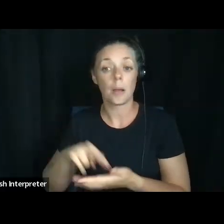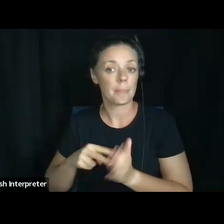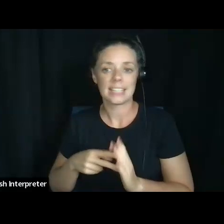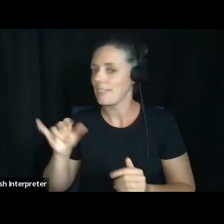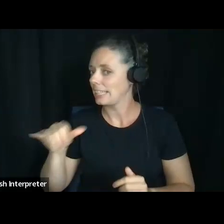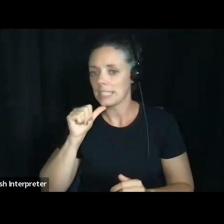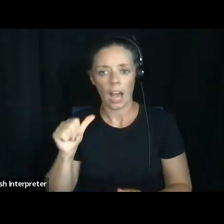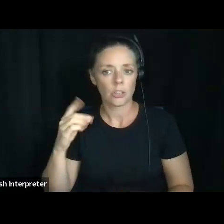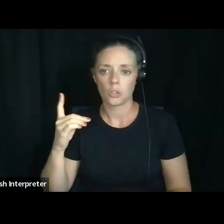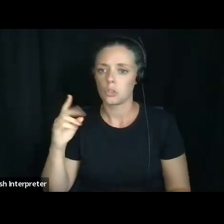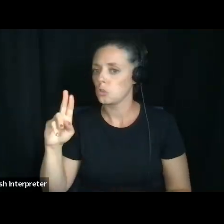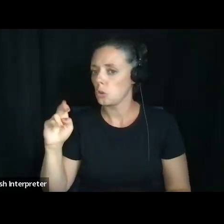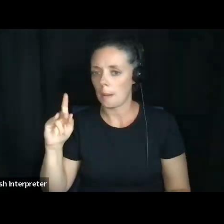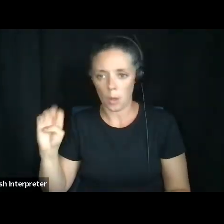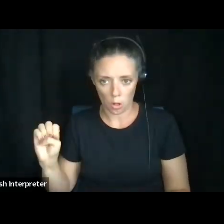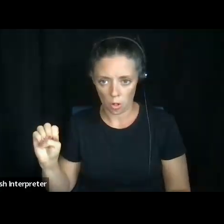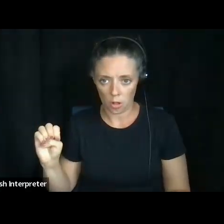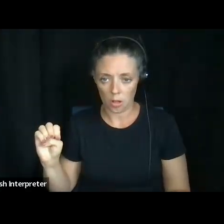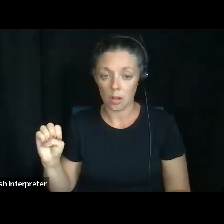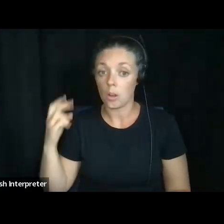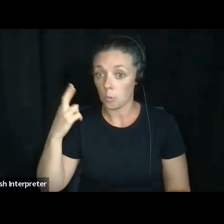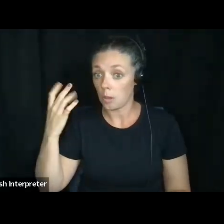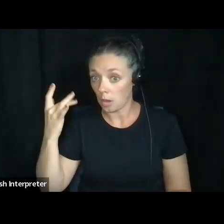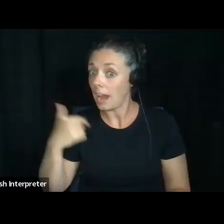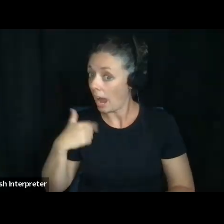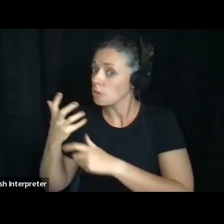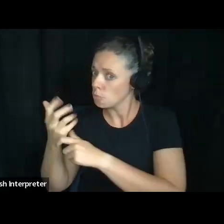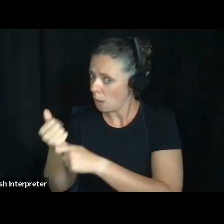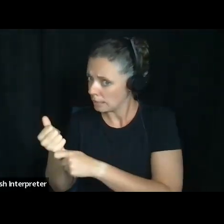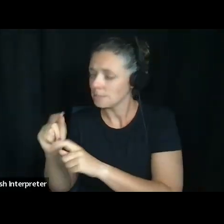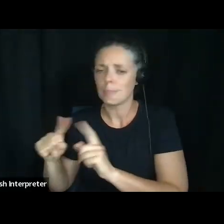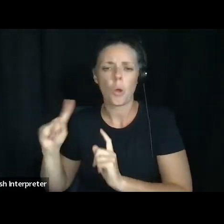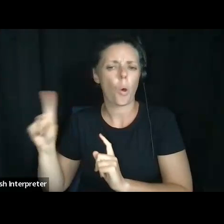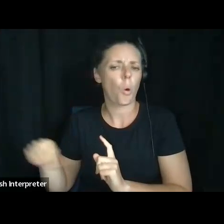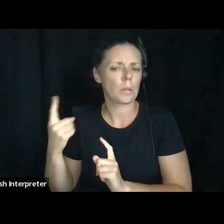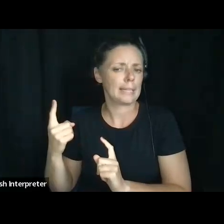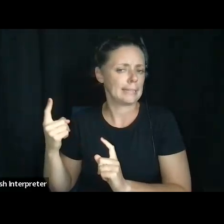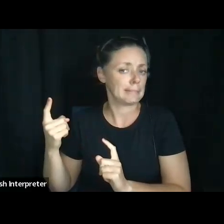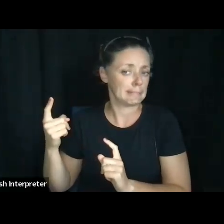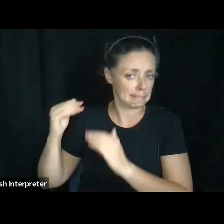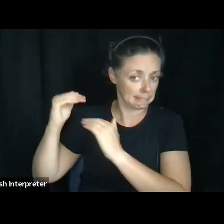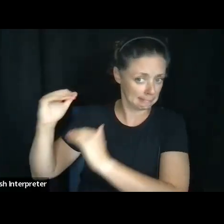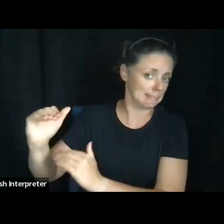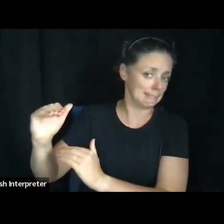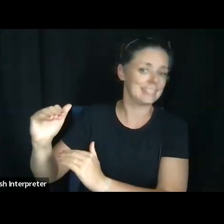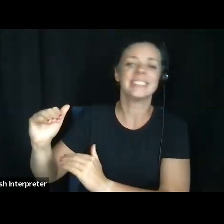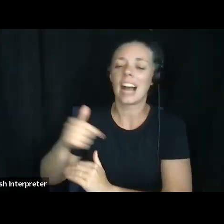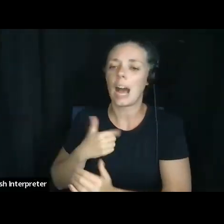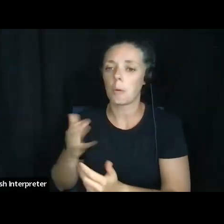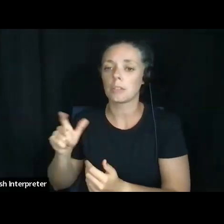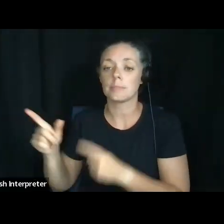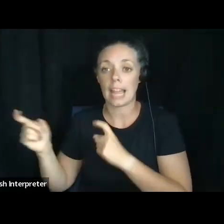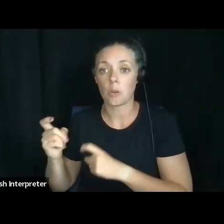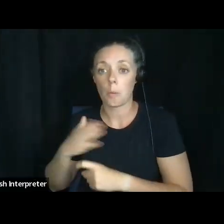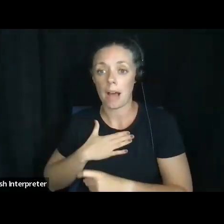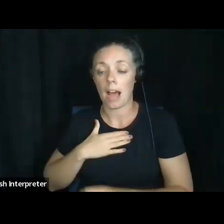The reason I might want to do that is I trust Caitlin, but only to a certain extent. Um, I want her to be able to handle my affairs